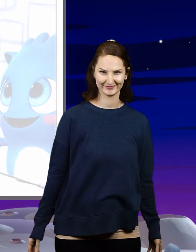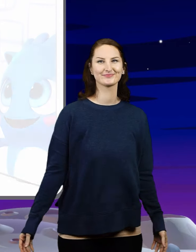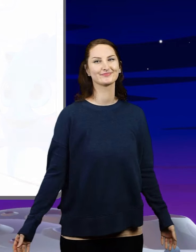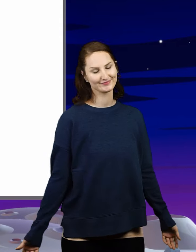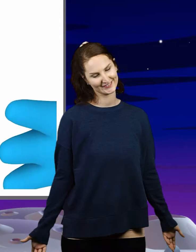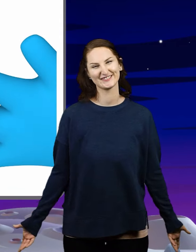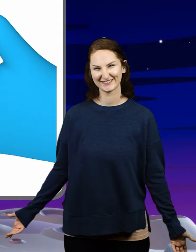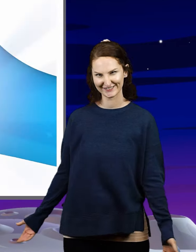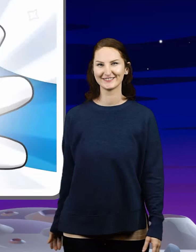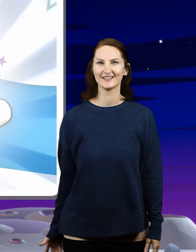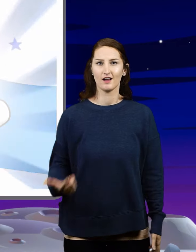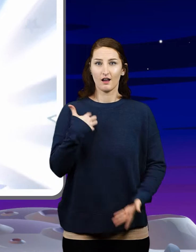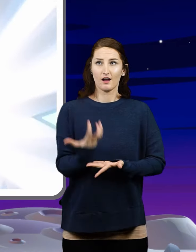me,